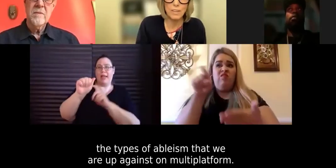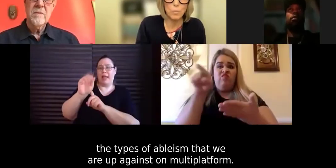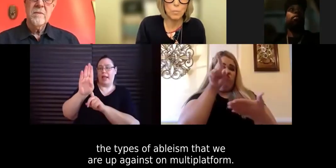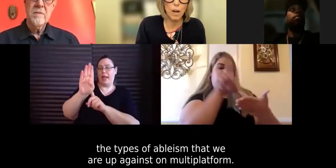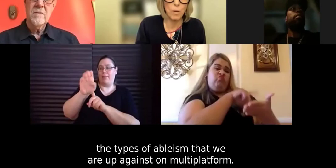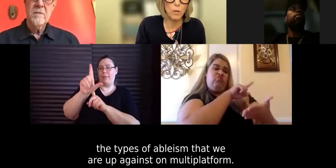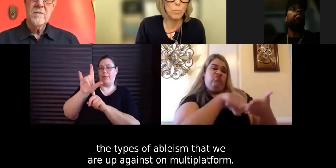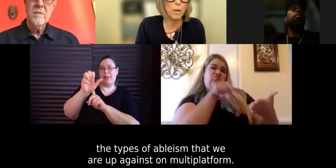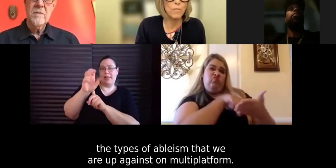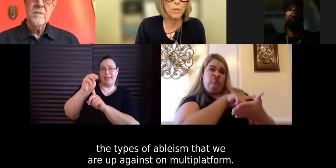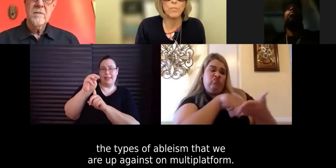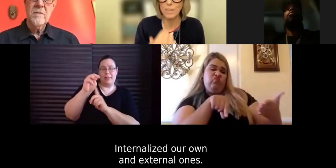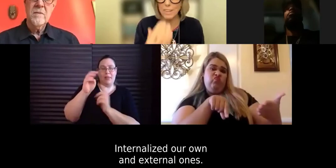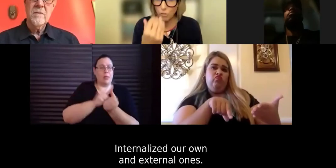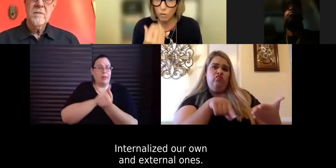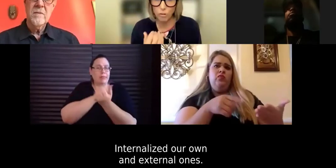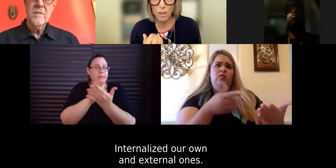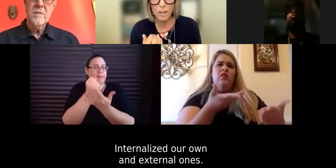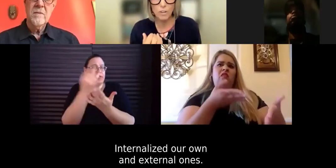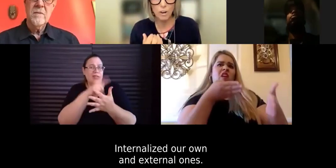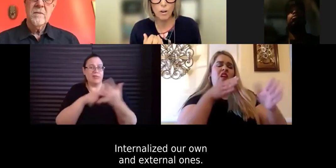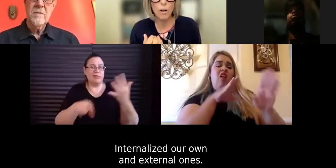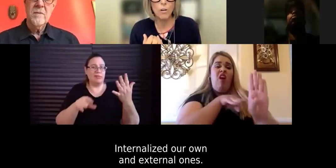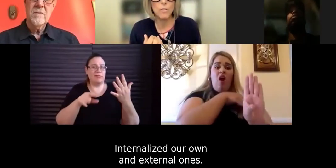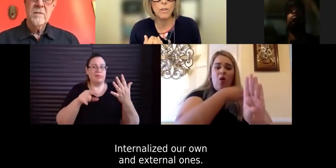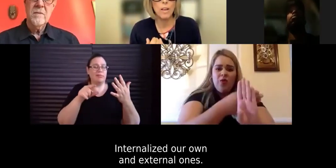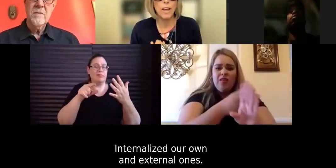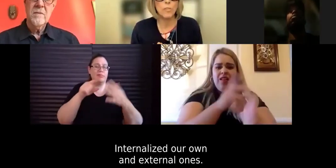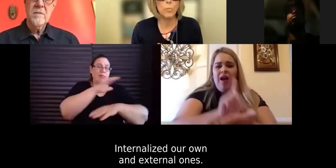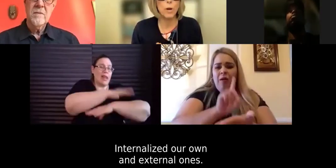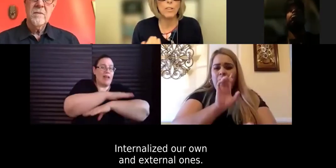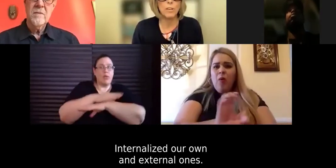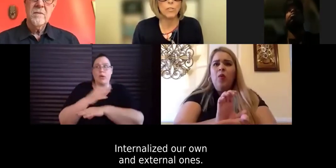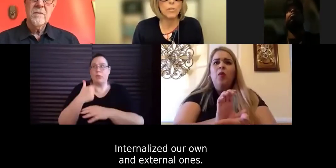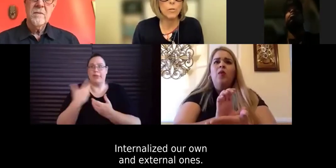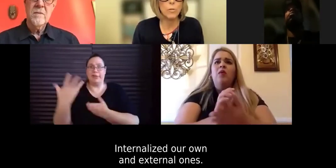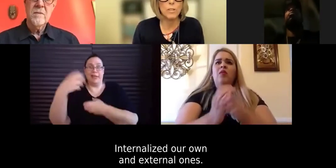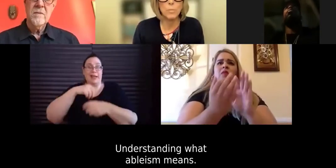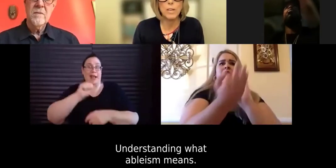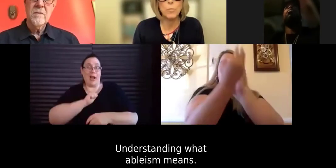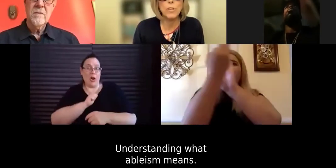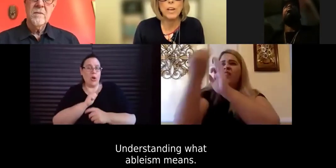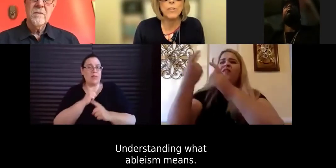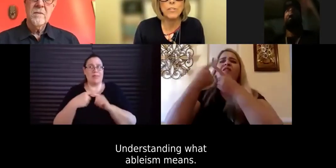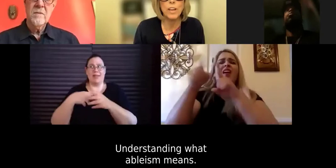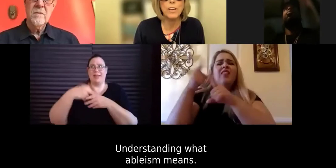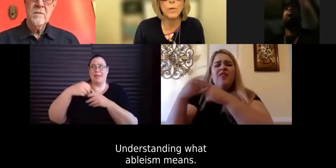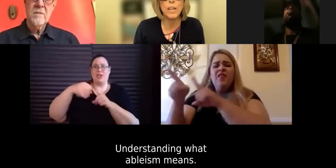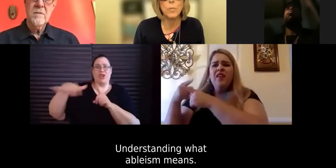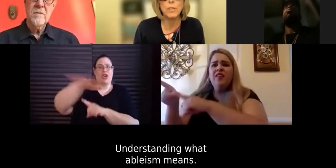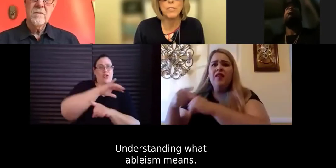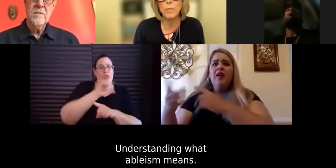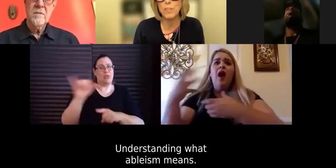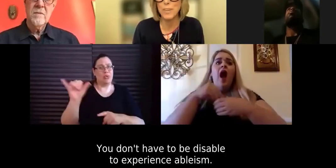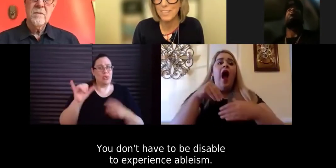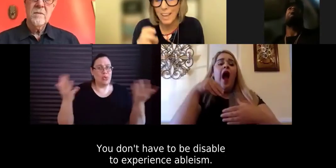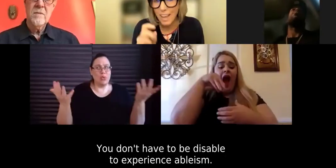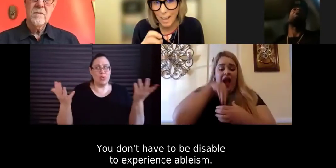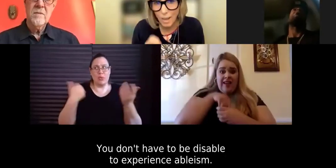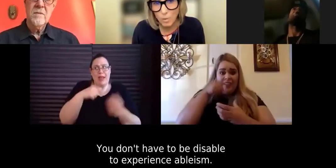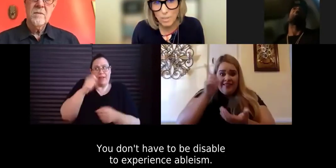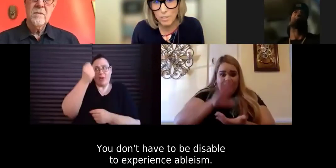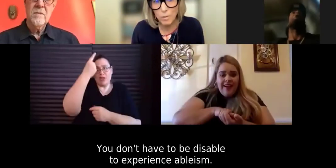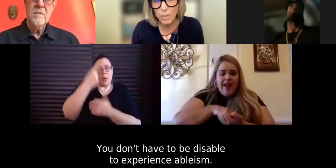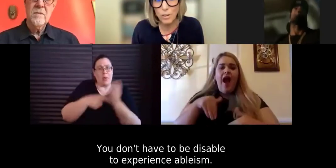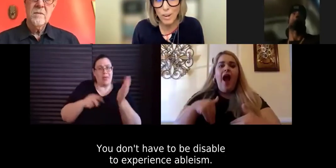against in on multiple platforms, internalized our own, as well as external ones. mean, and really understanding what ableism is because